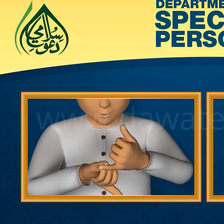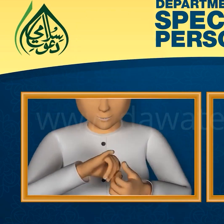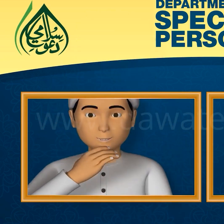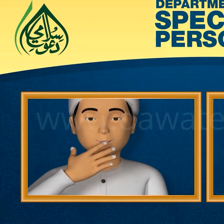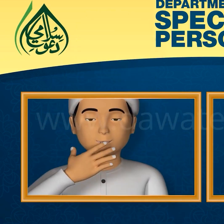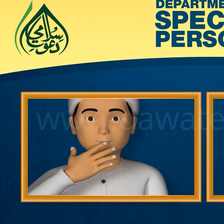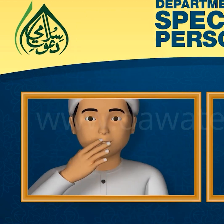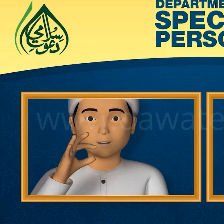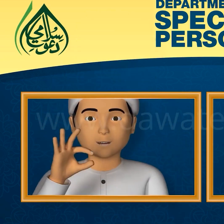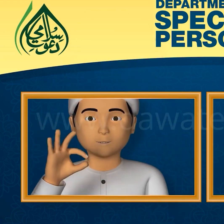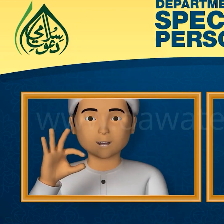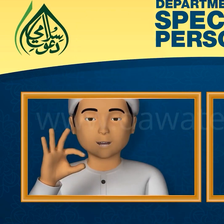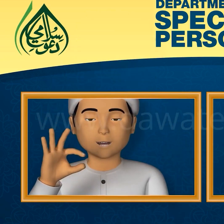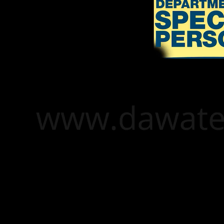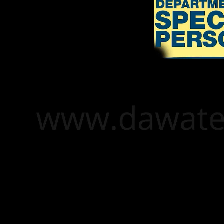Sugar,